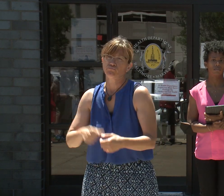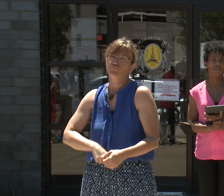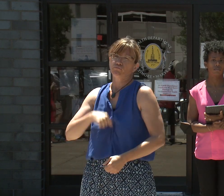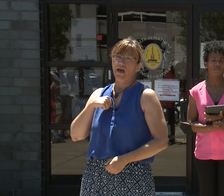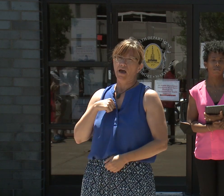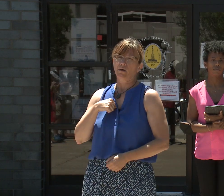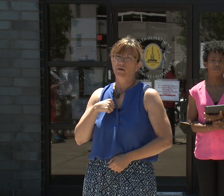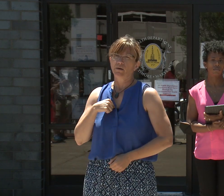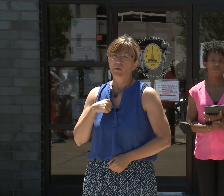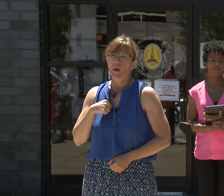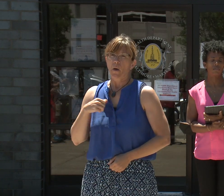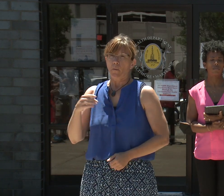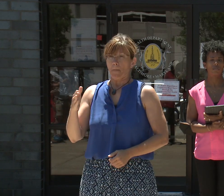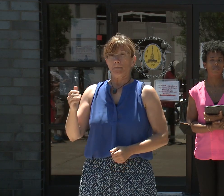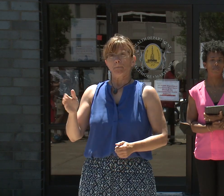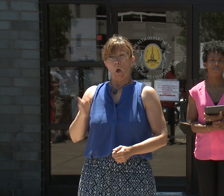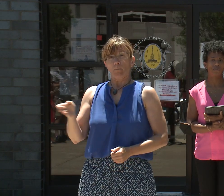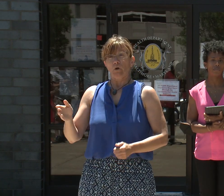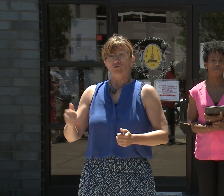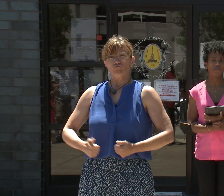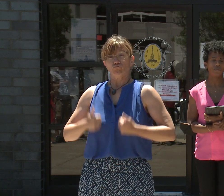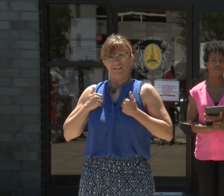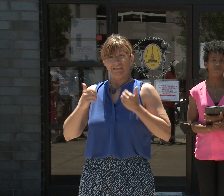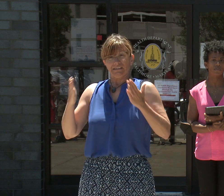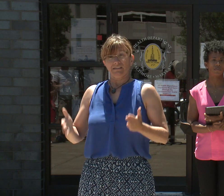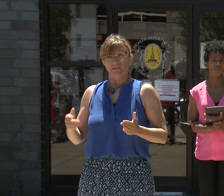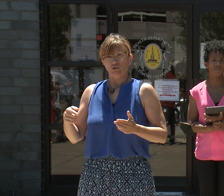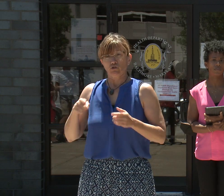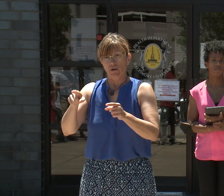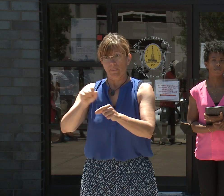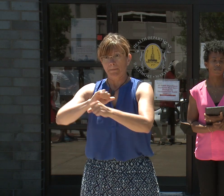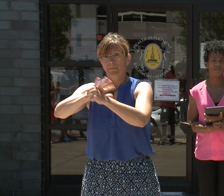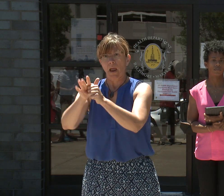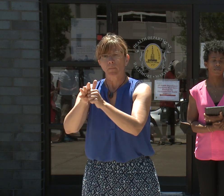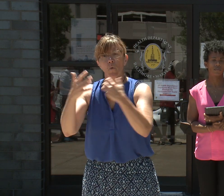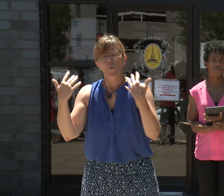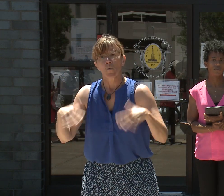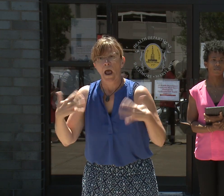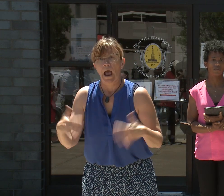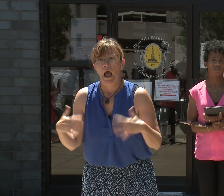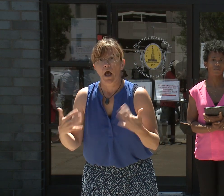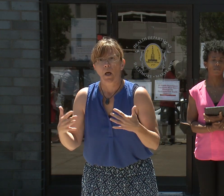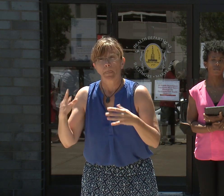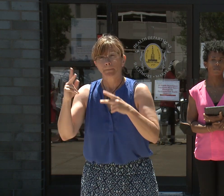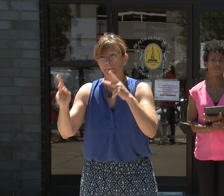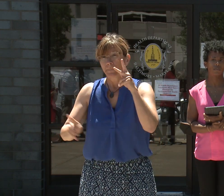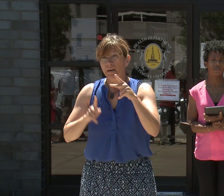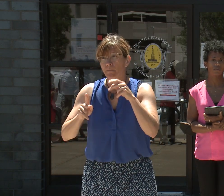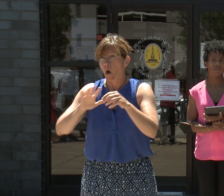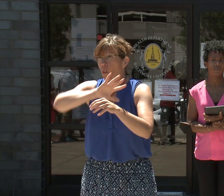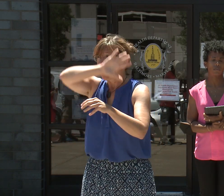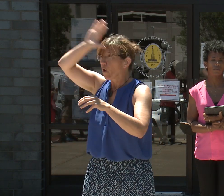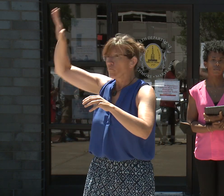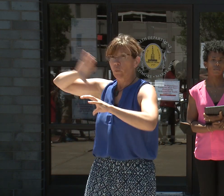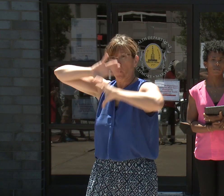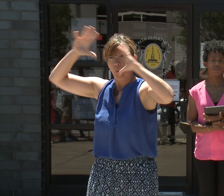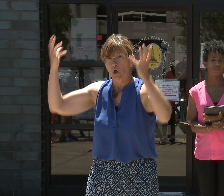ingenuity during this pandemic has been recognized globally, as we were just named as a finalist for the Bloomberg